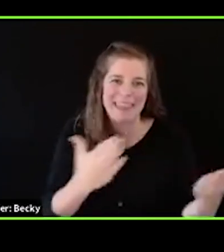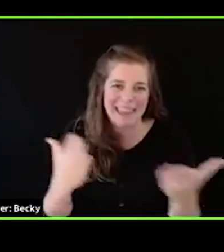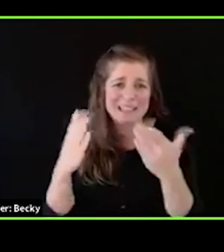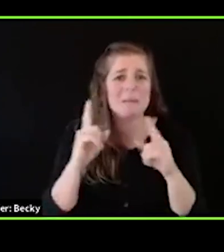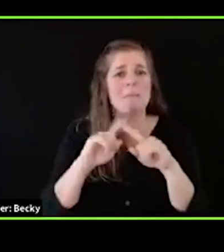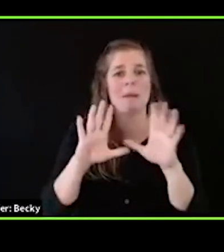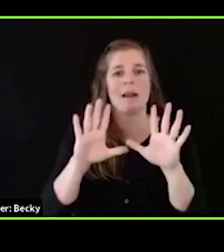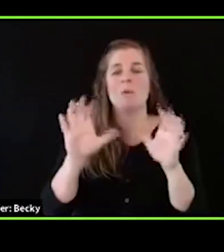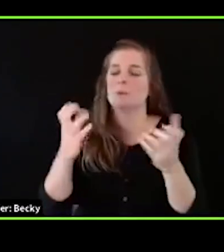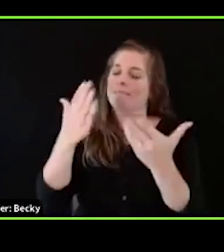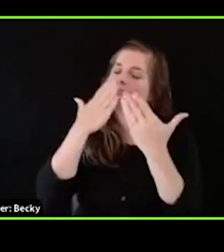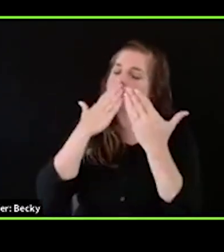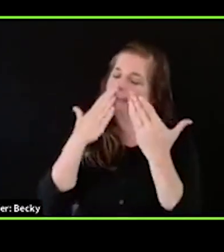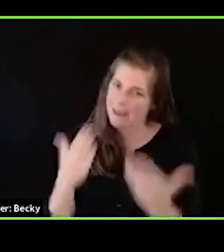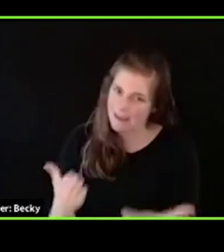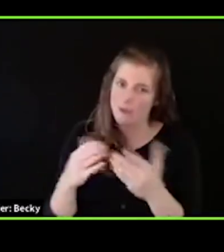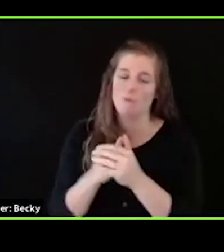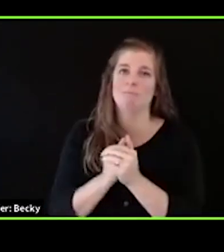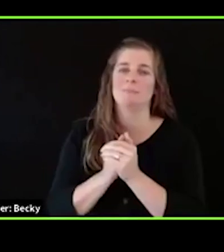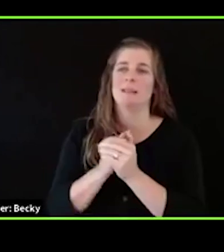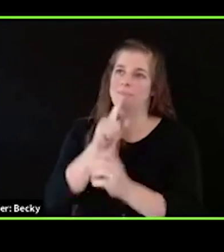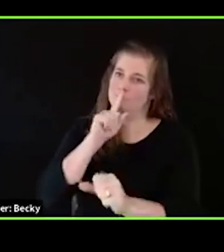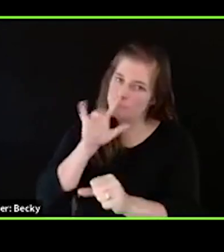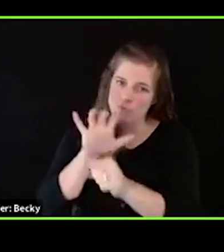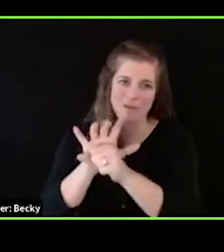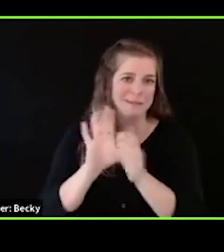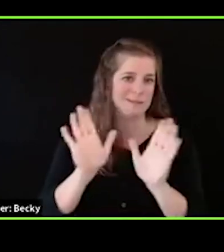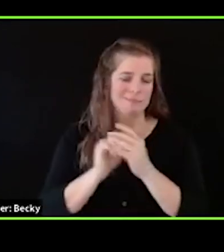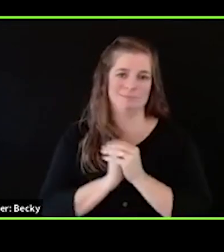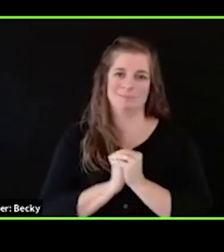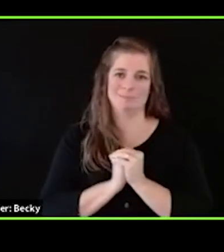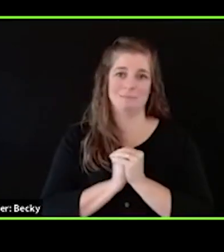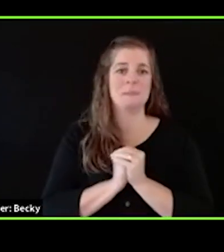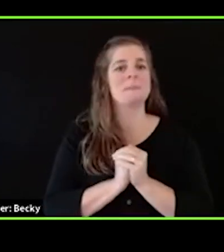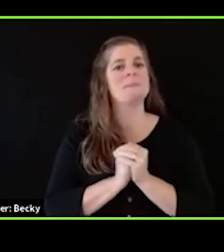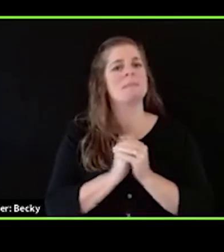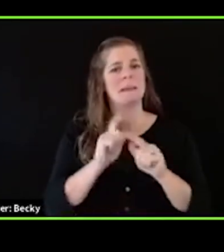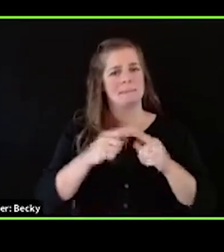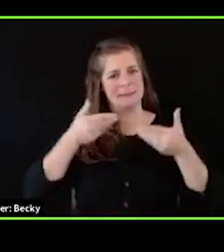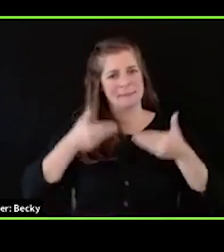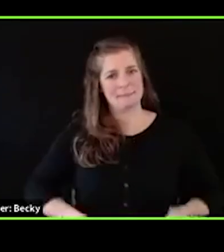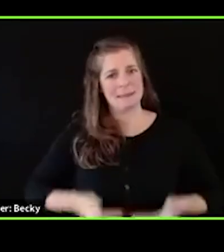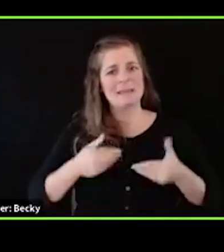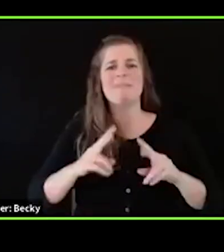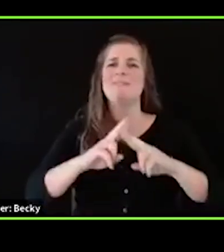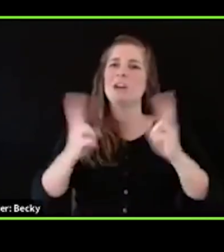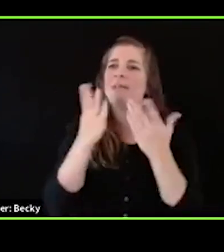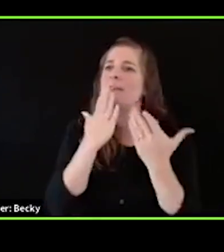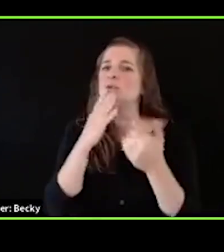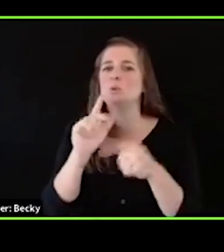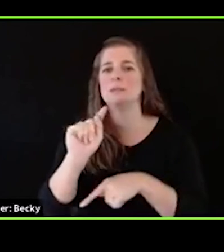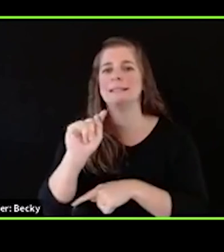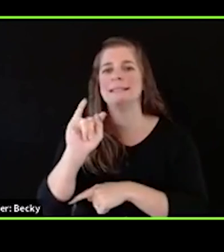a deep, deep bow. And more than anything, I'm someone who is profoundly grateful to the Tibetan masters